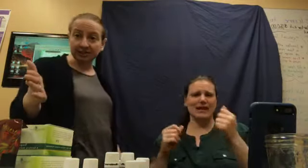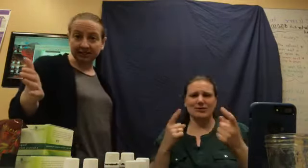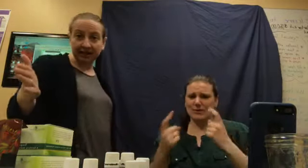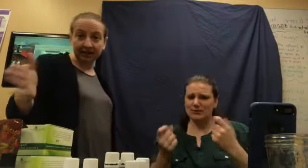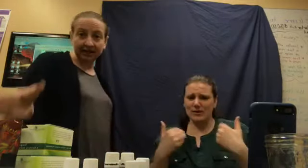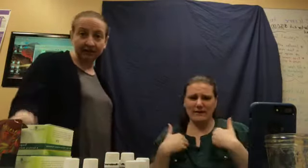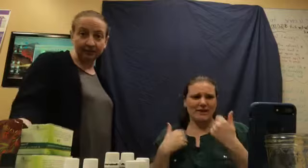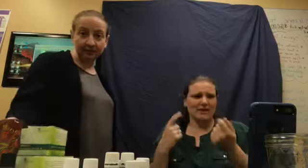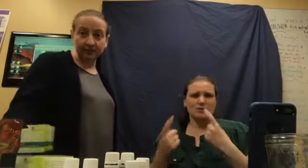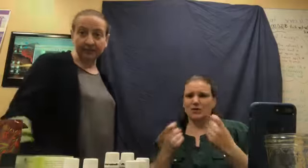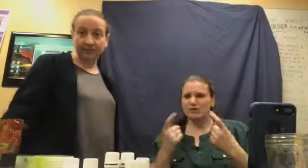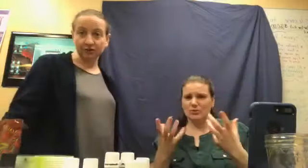that anyone wants answered?